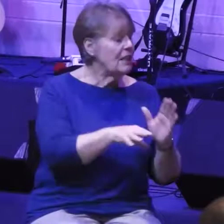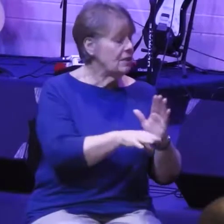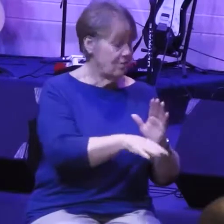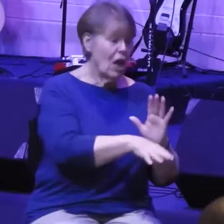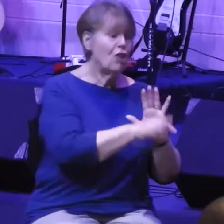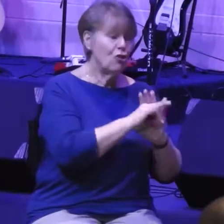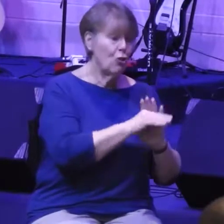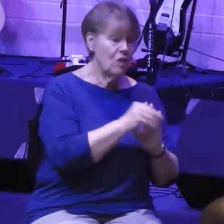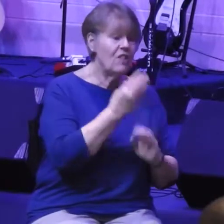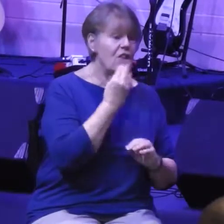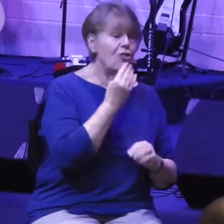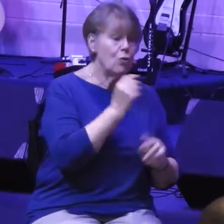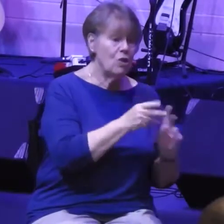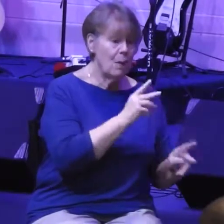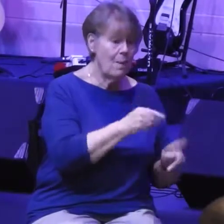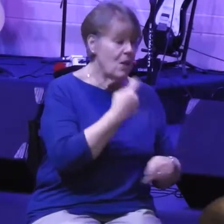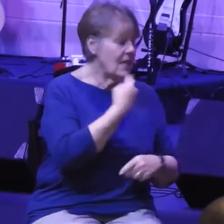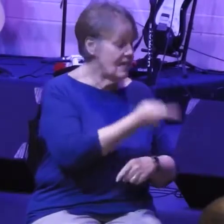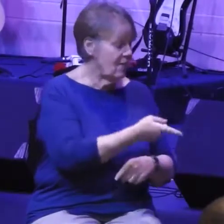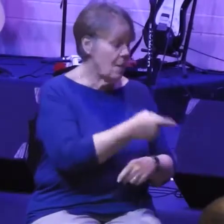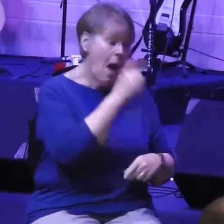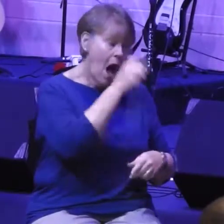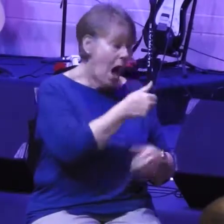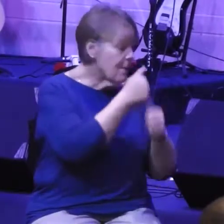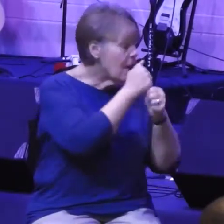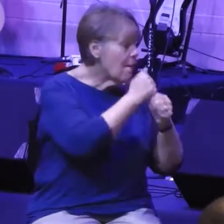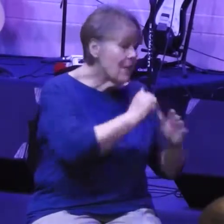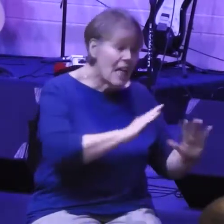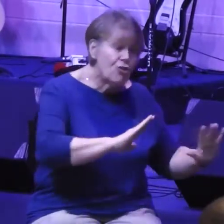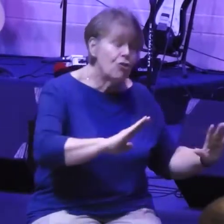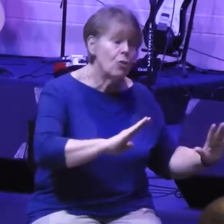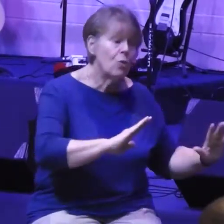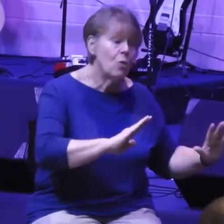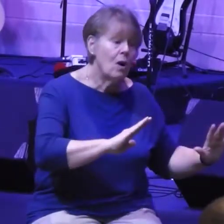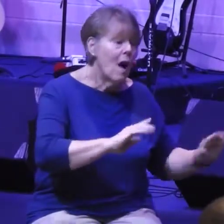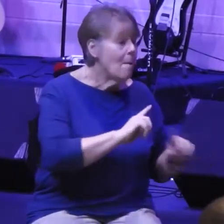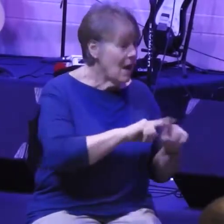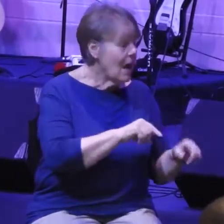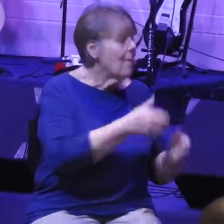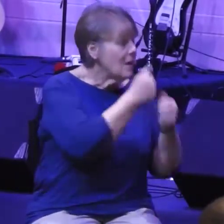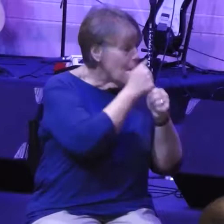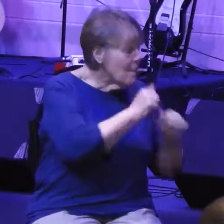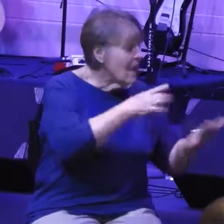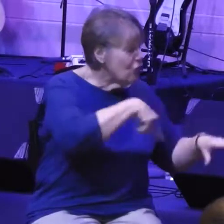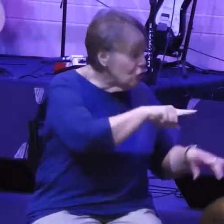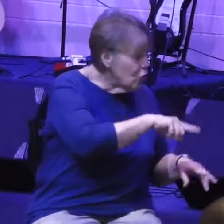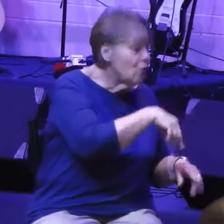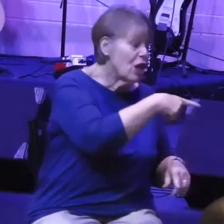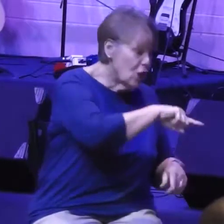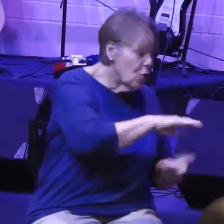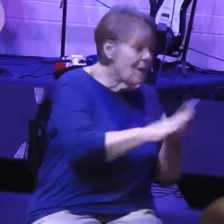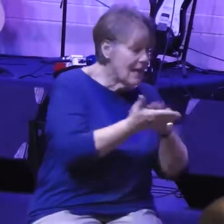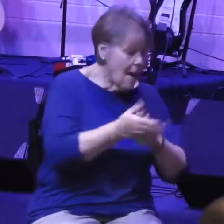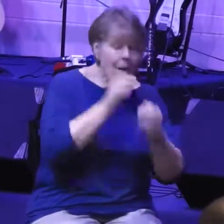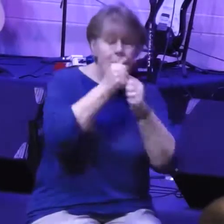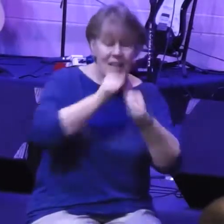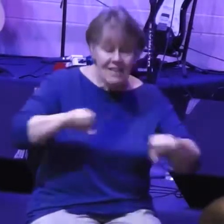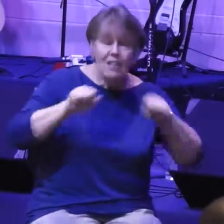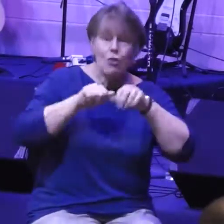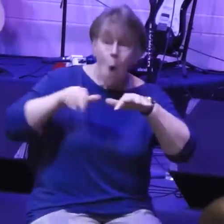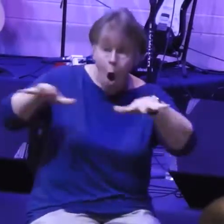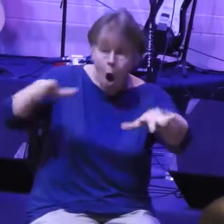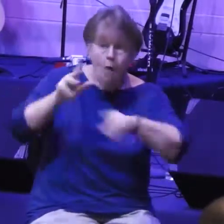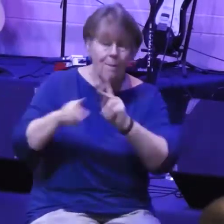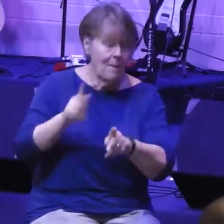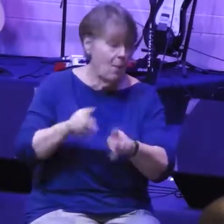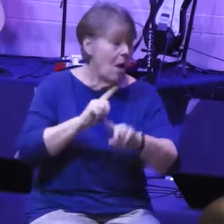people, and he says, I'm going to bless you, but I'm not going to bless you just for no reason. I'm going to bless you so that you can be a blessing to all people. But God's people who were